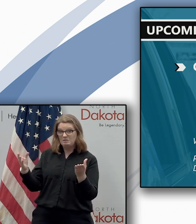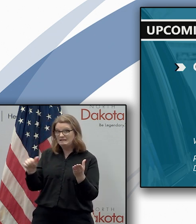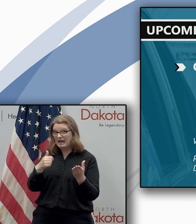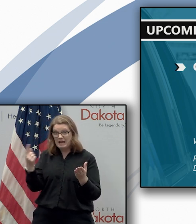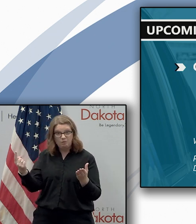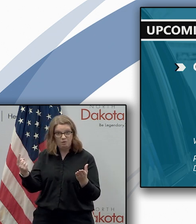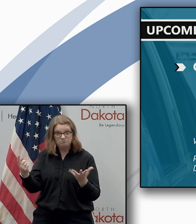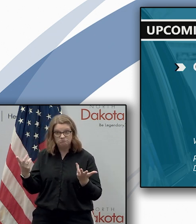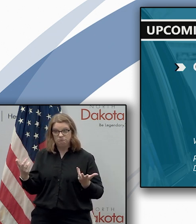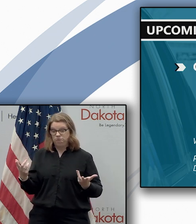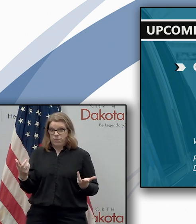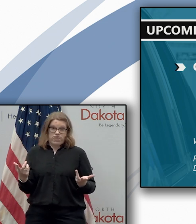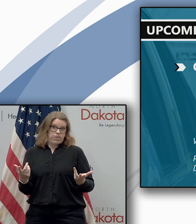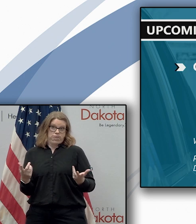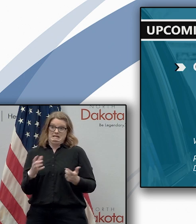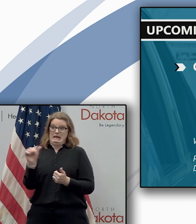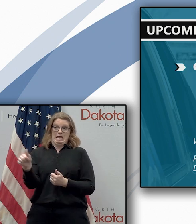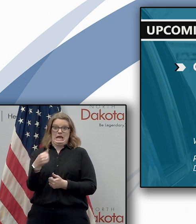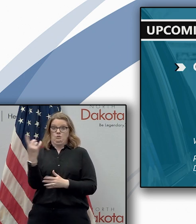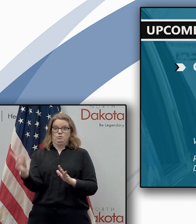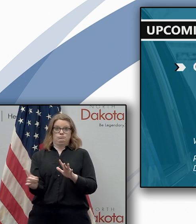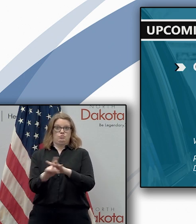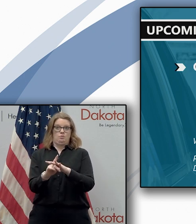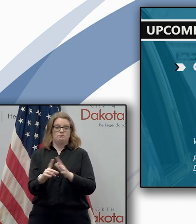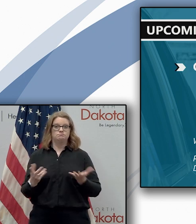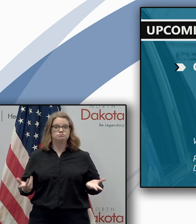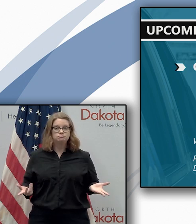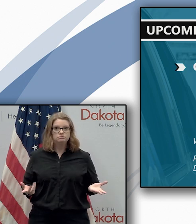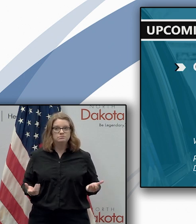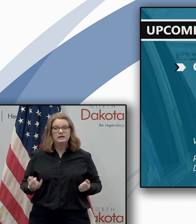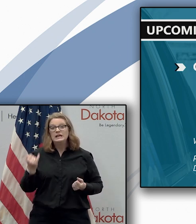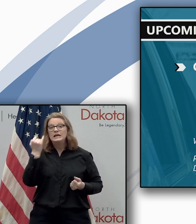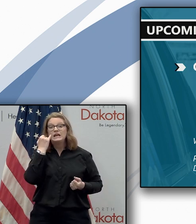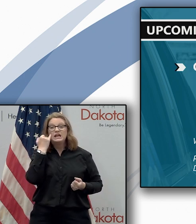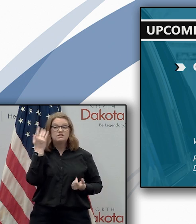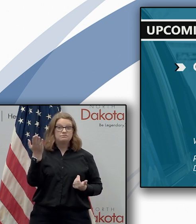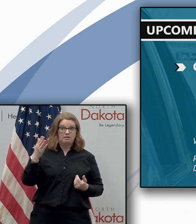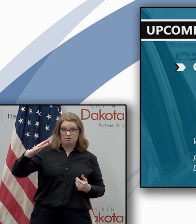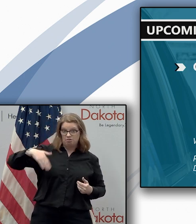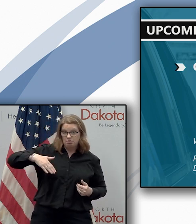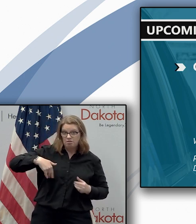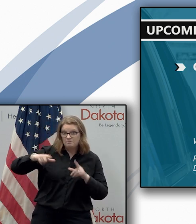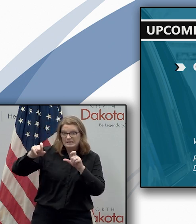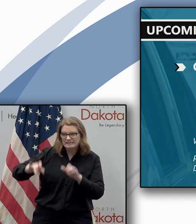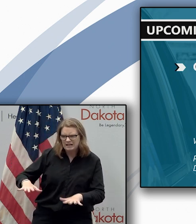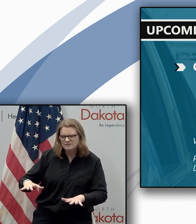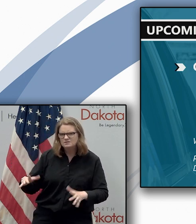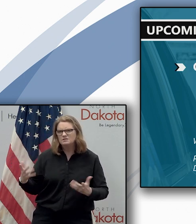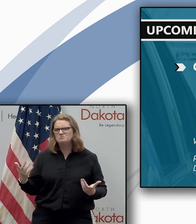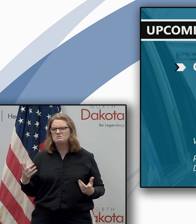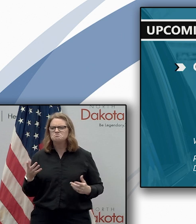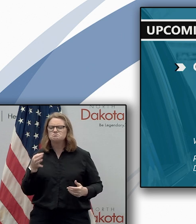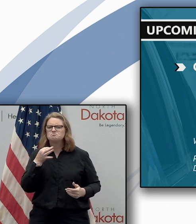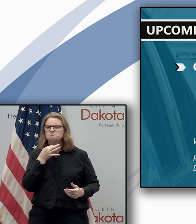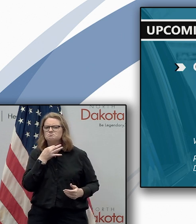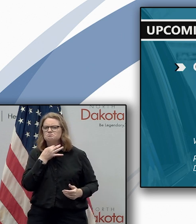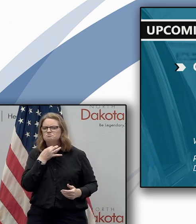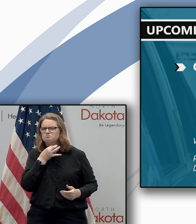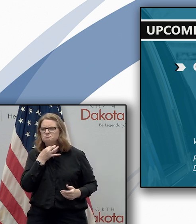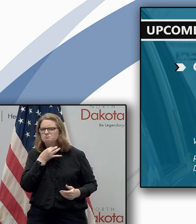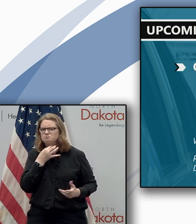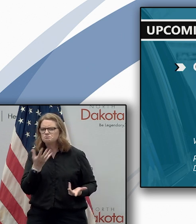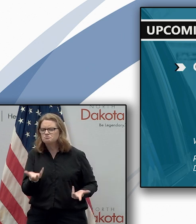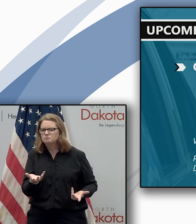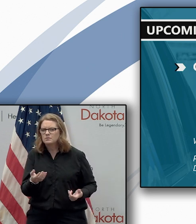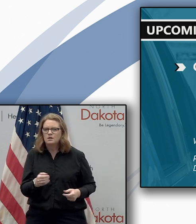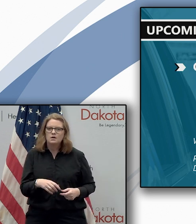and anyone uh that may come if you are uh someone who has not been tested yet but you are wondering uh if you're